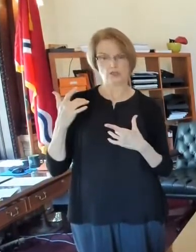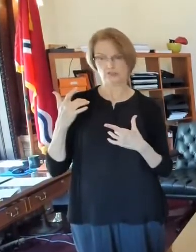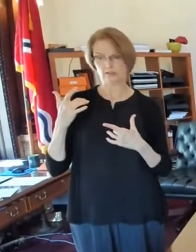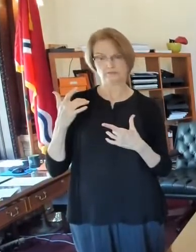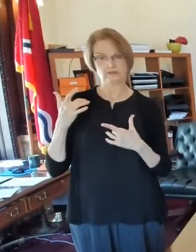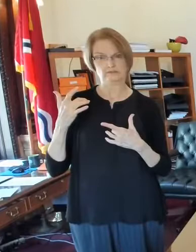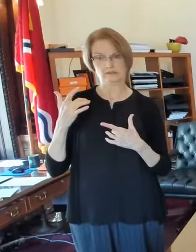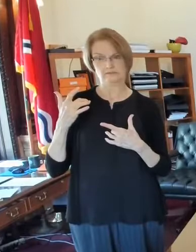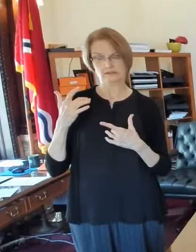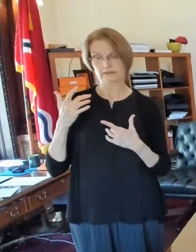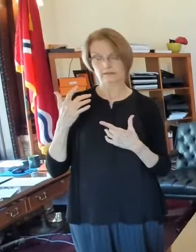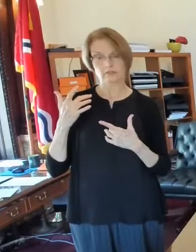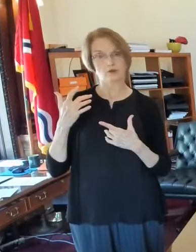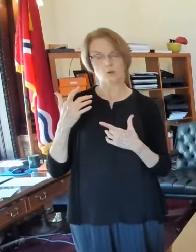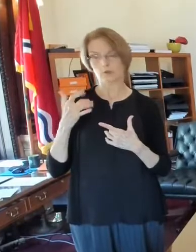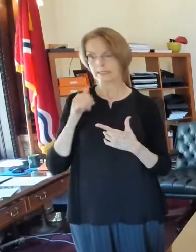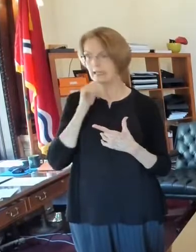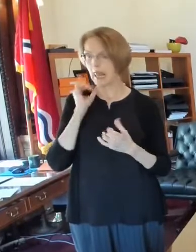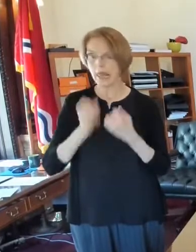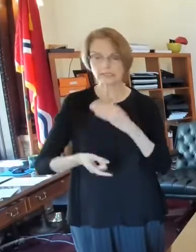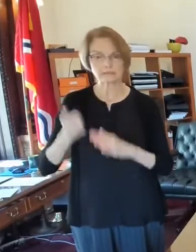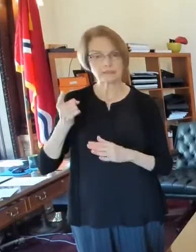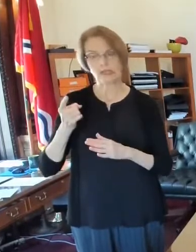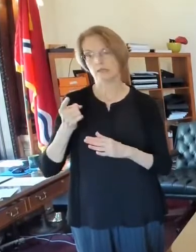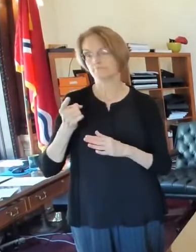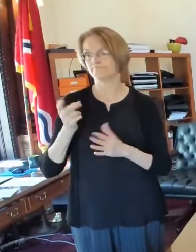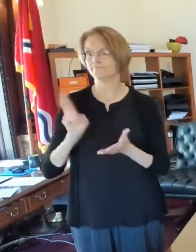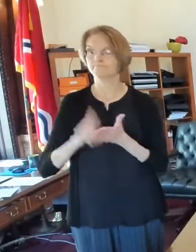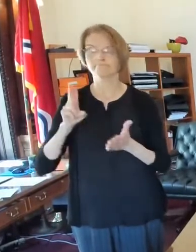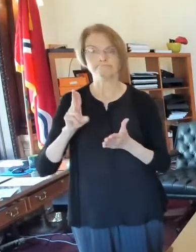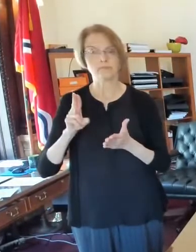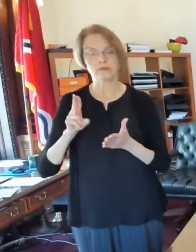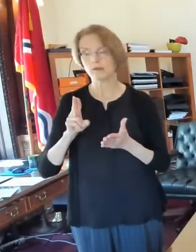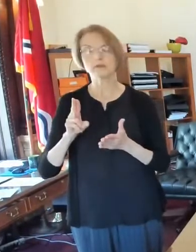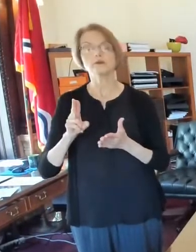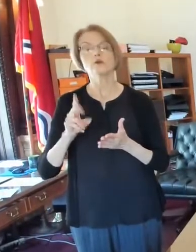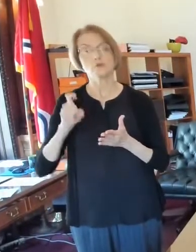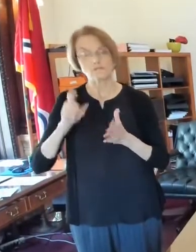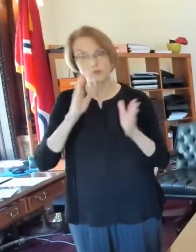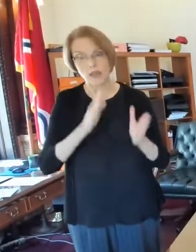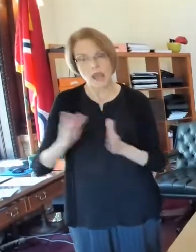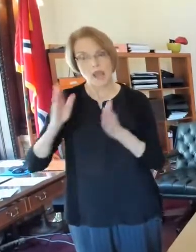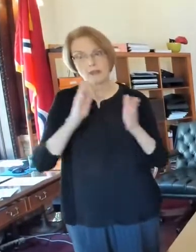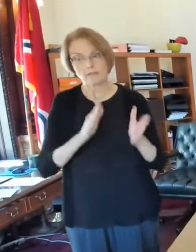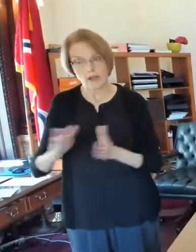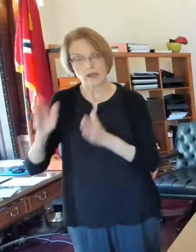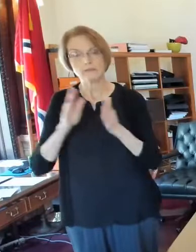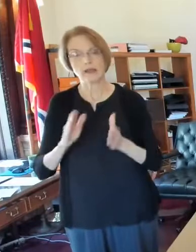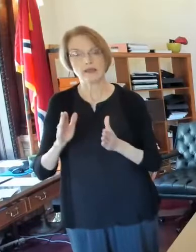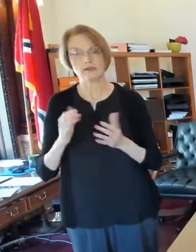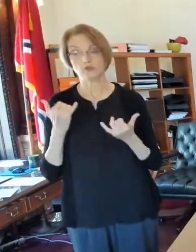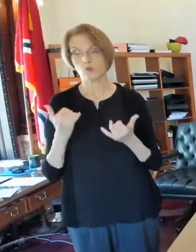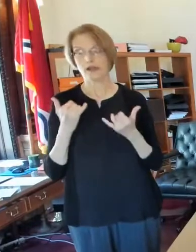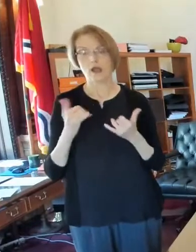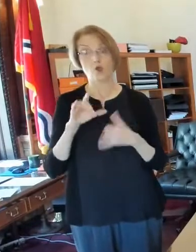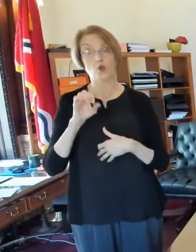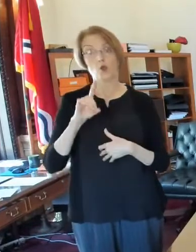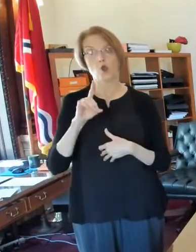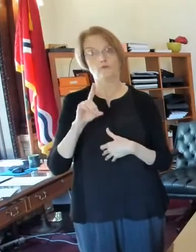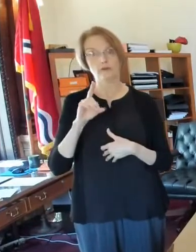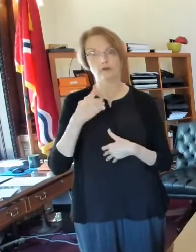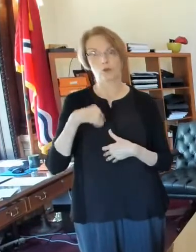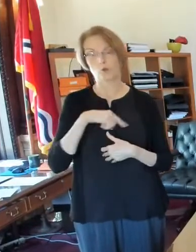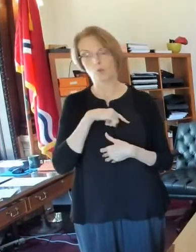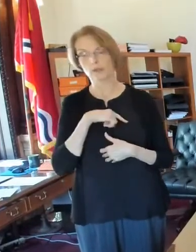last minute. You've got to plan for it. So while we're all sort of hunkered down here with COVID, lots of